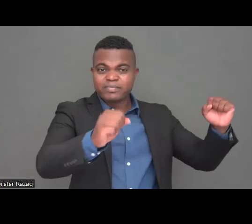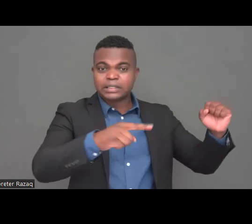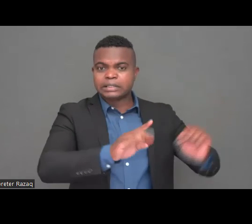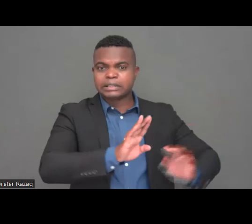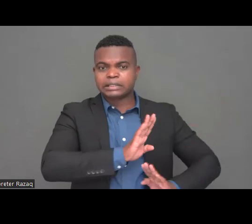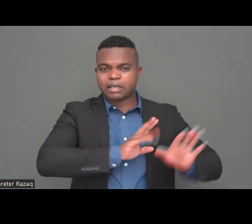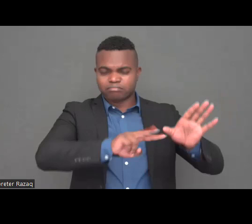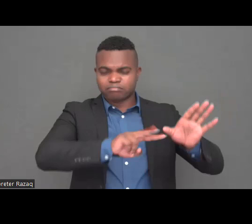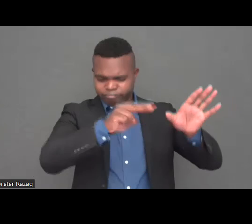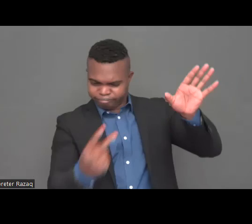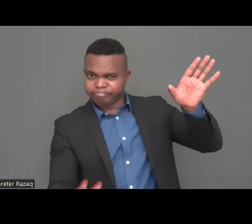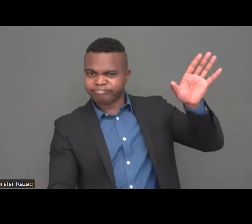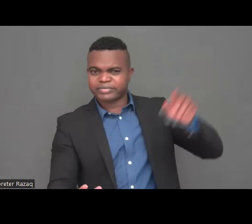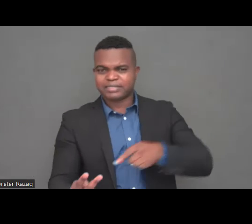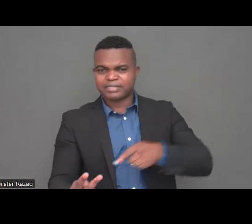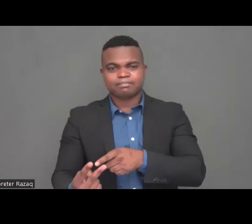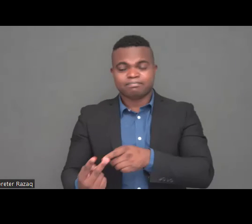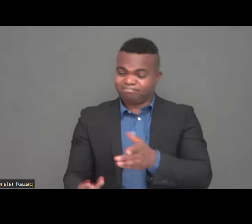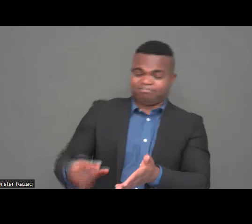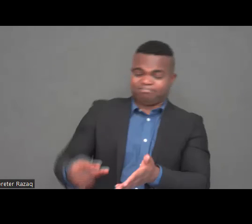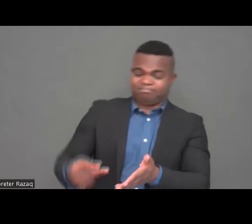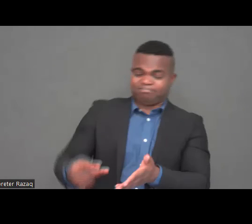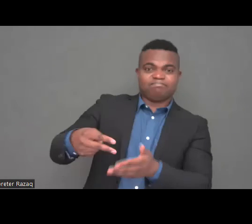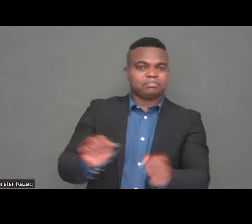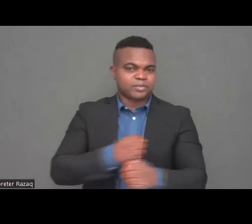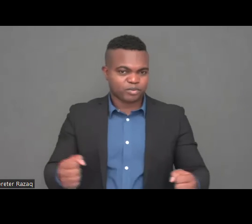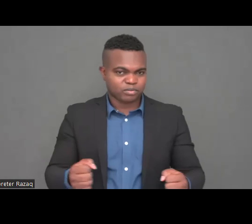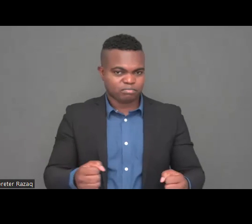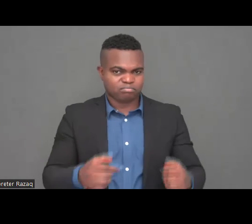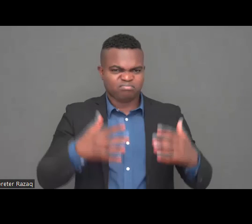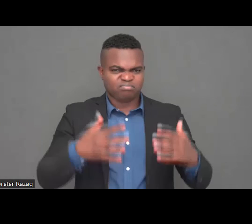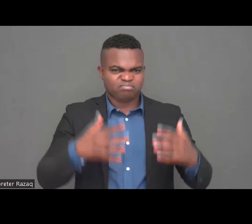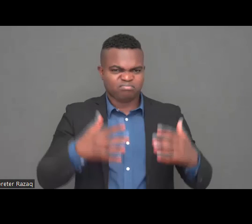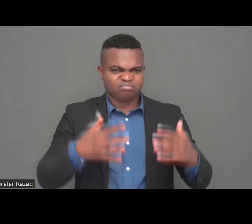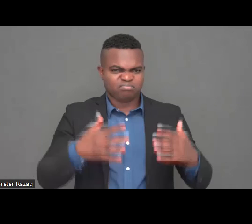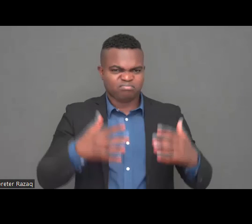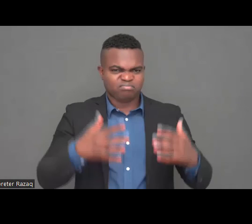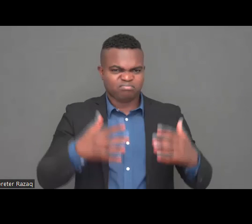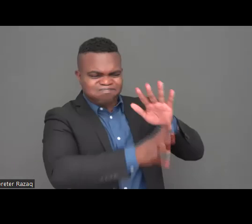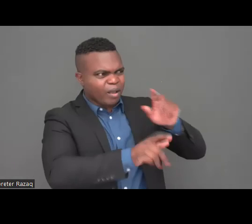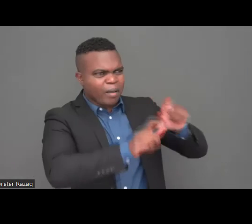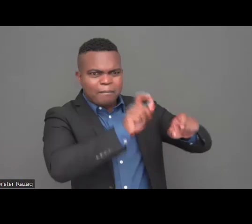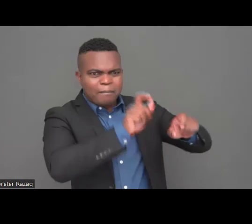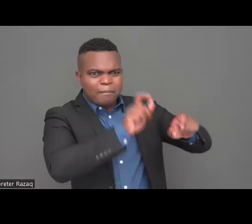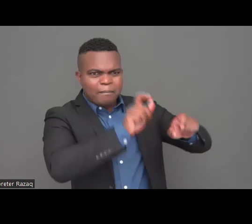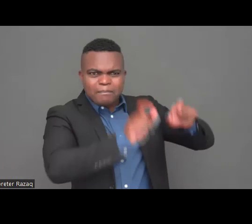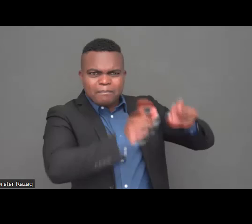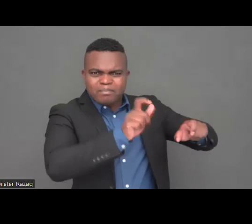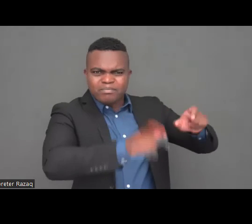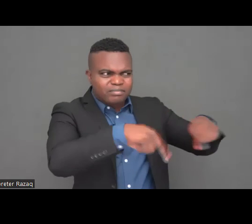of the international and European level and all journalists do stop this death falling from the sky